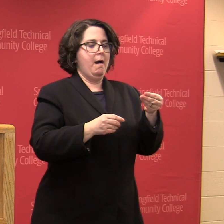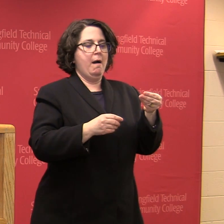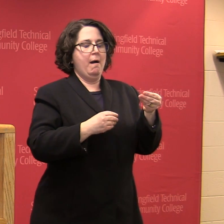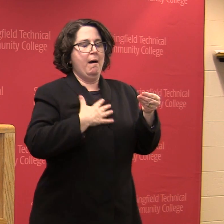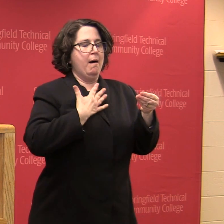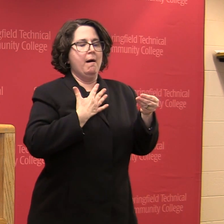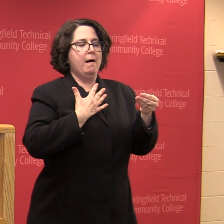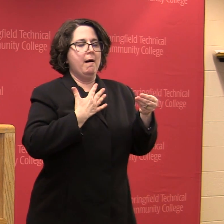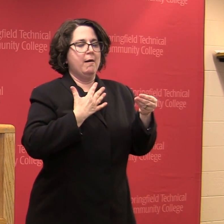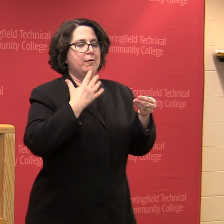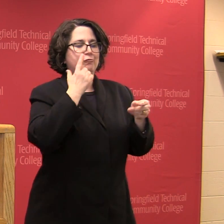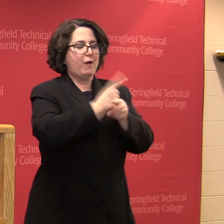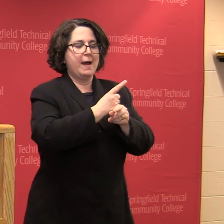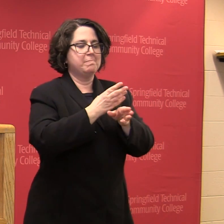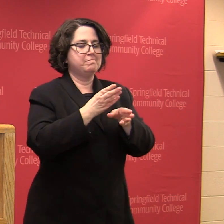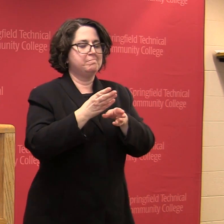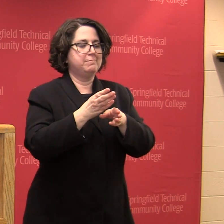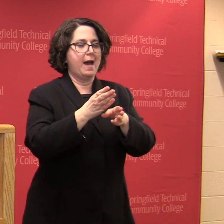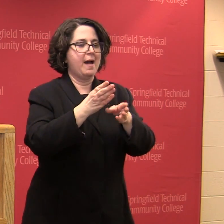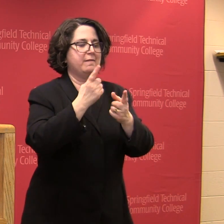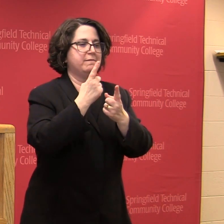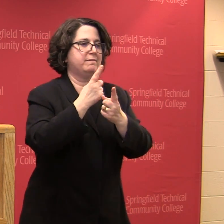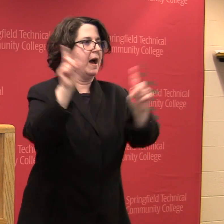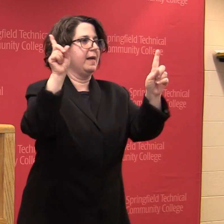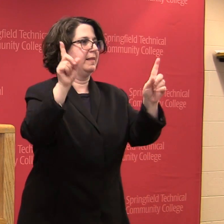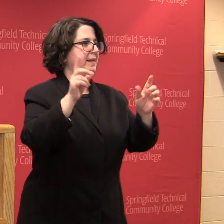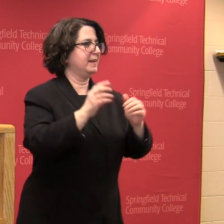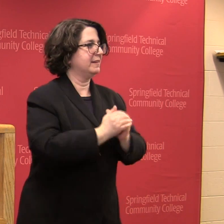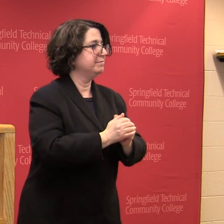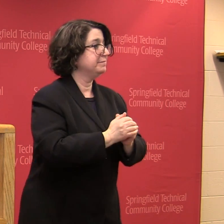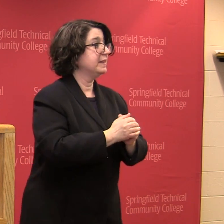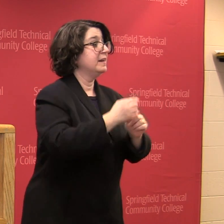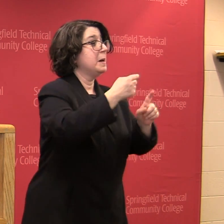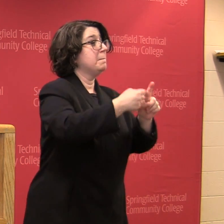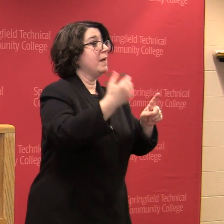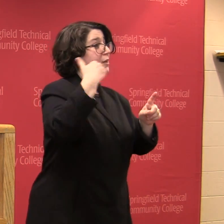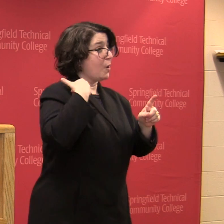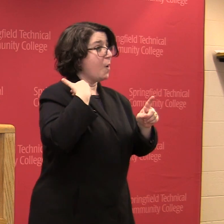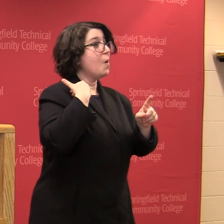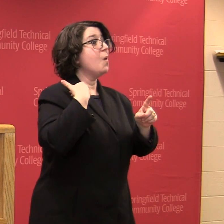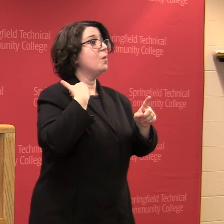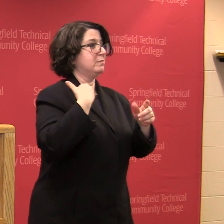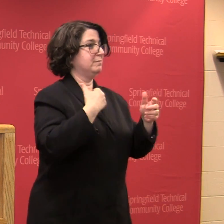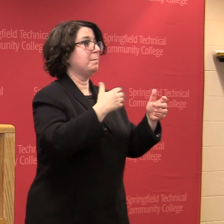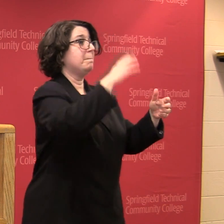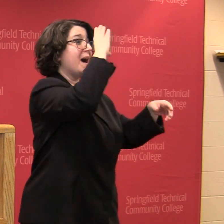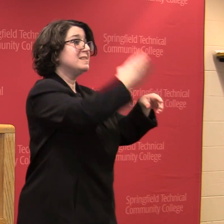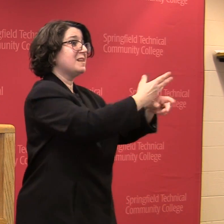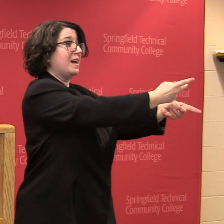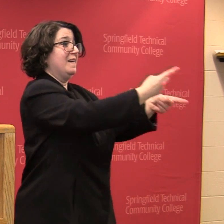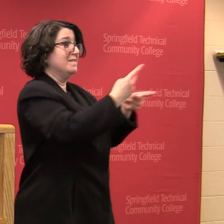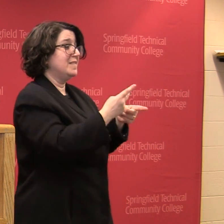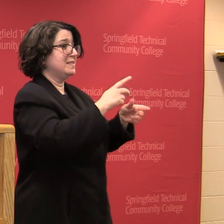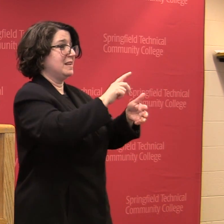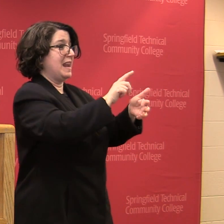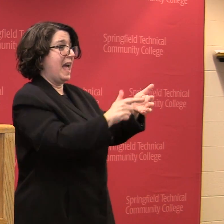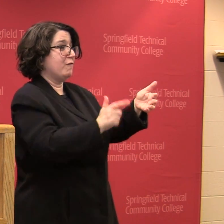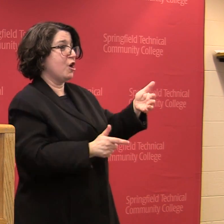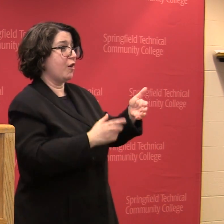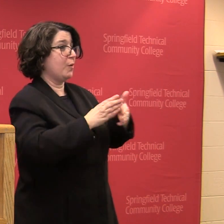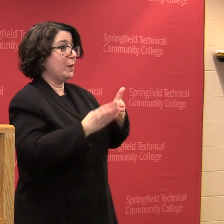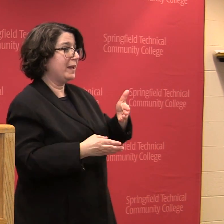finally. As of about a month ago, I started having my son every other weekend, not just on